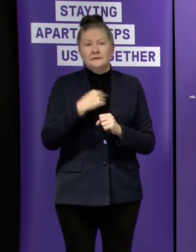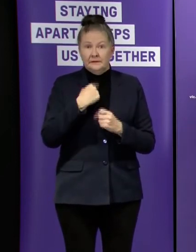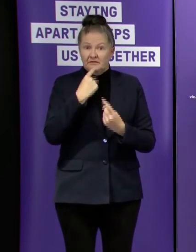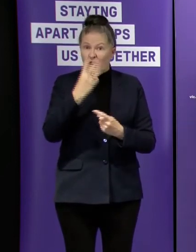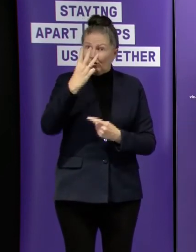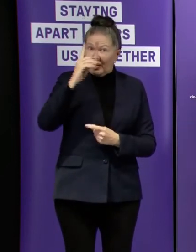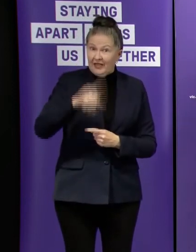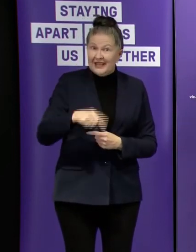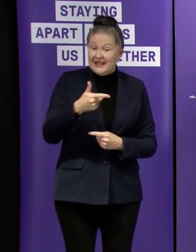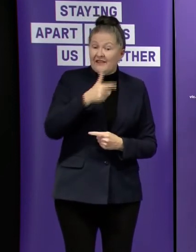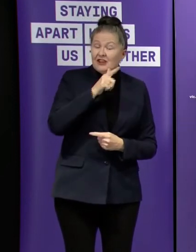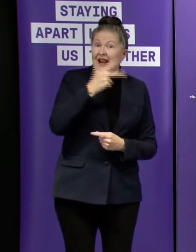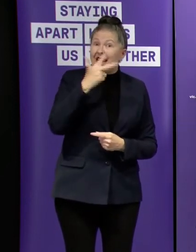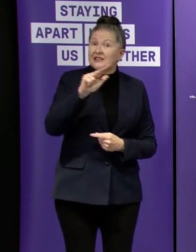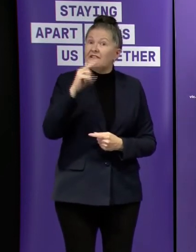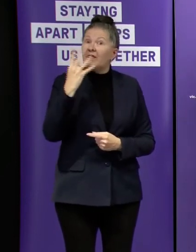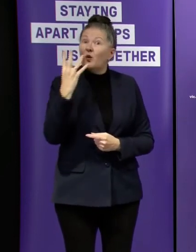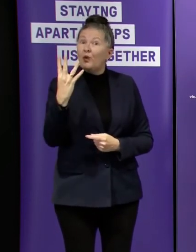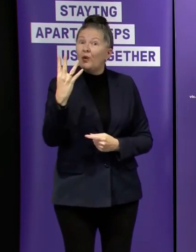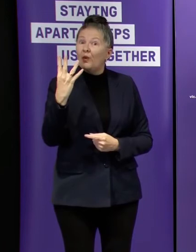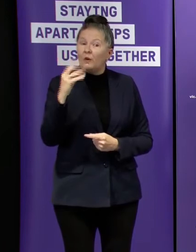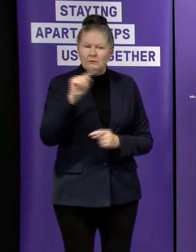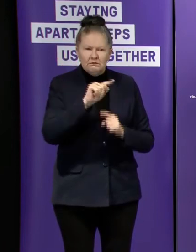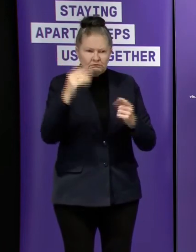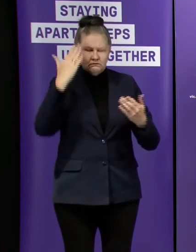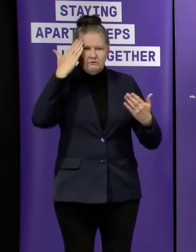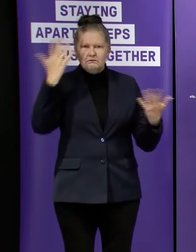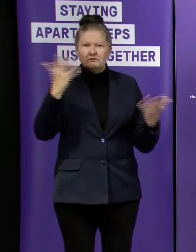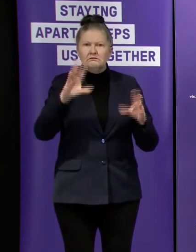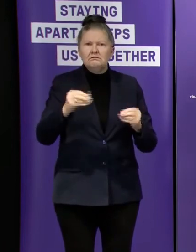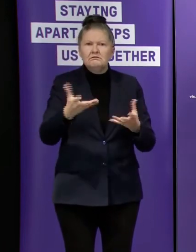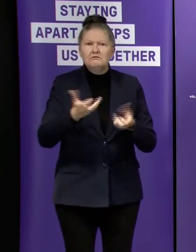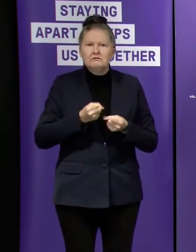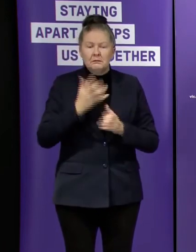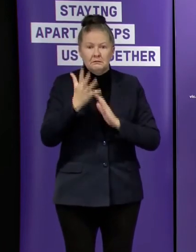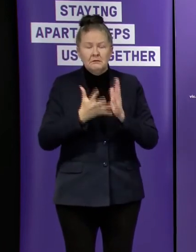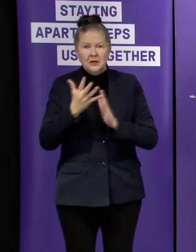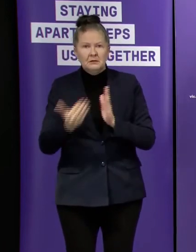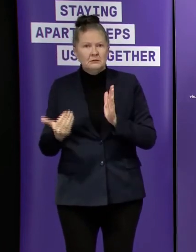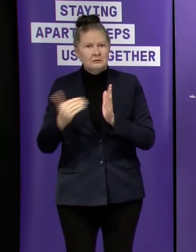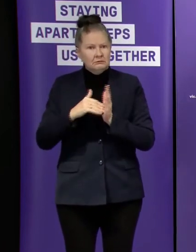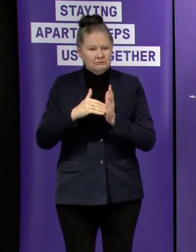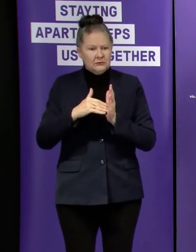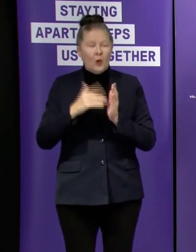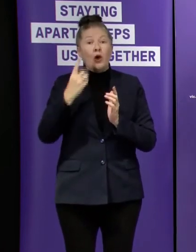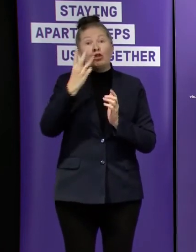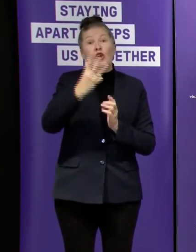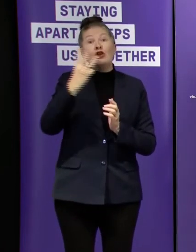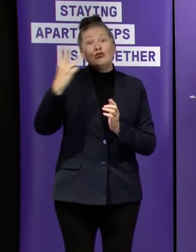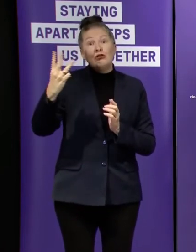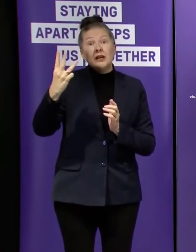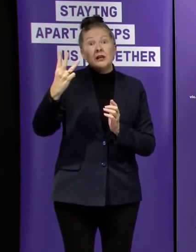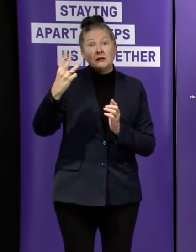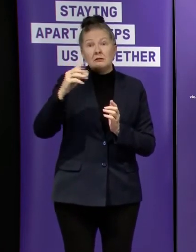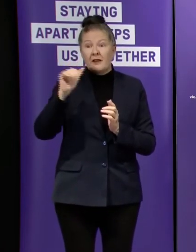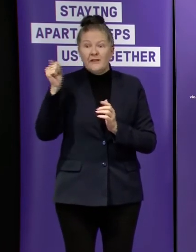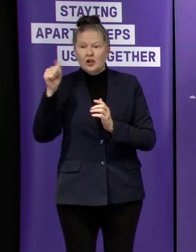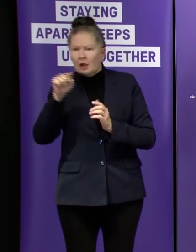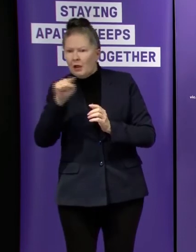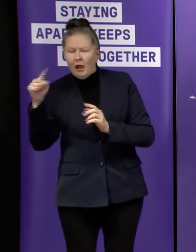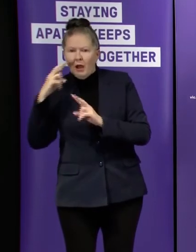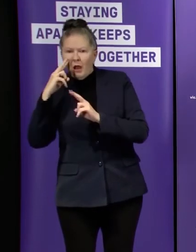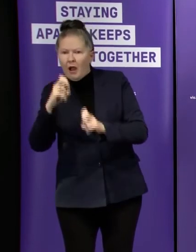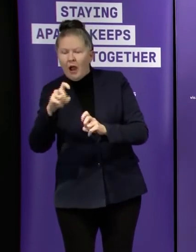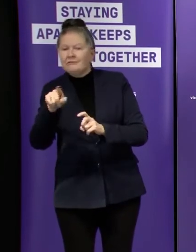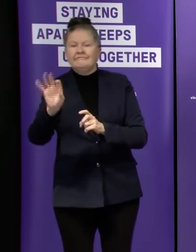3784 cases with an unknown source that's uh 33 that have been closed out that coronavirus detective work has